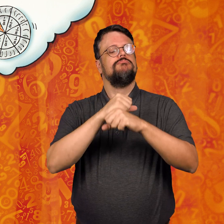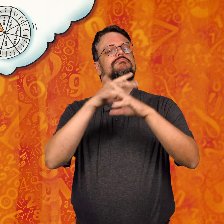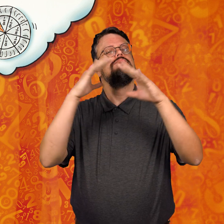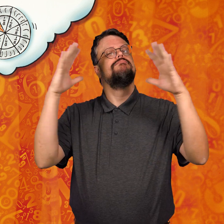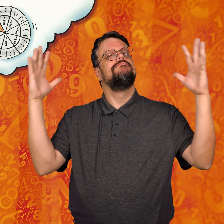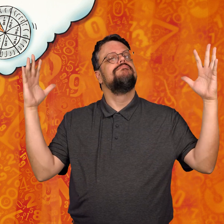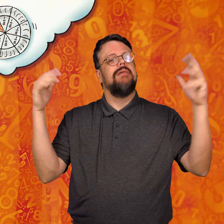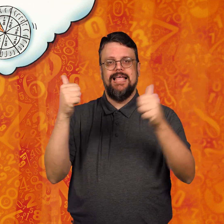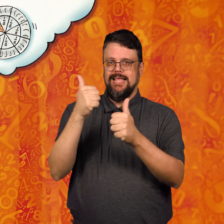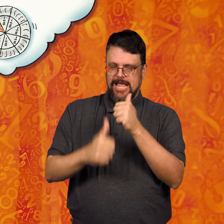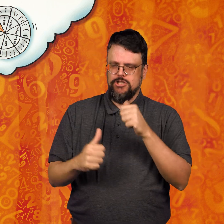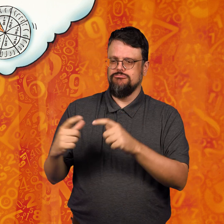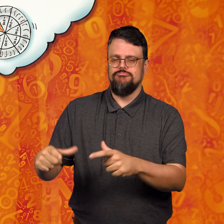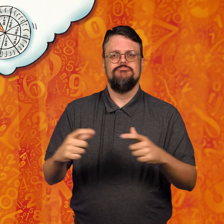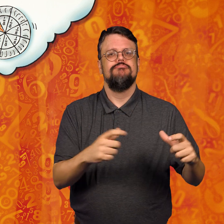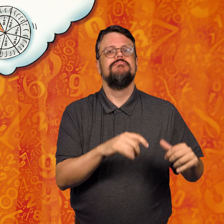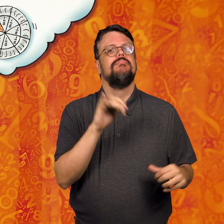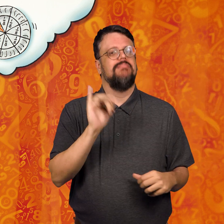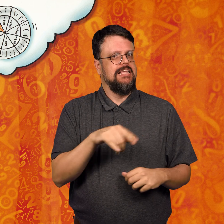Pretend each of the plates is a pizza pie.